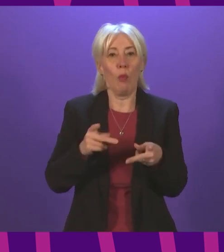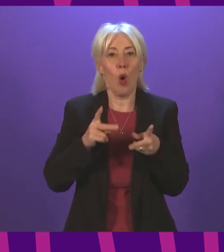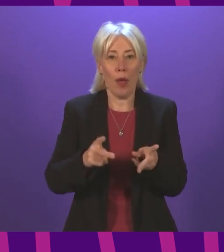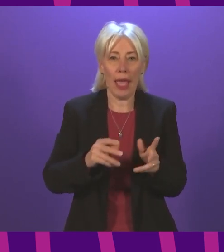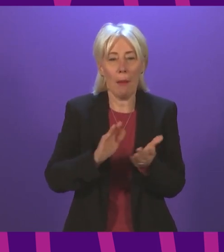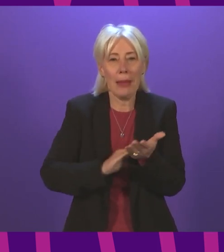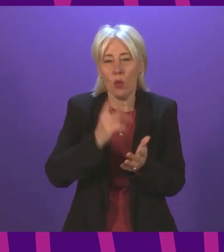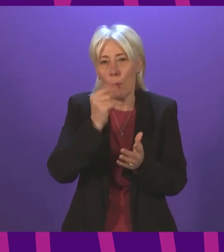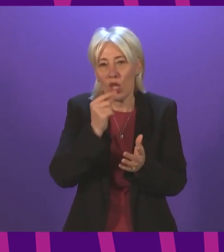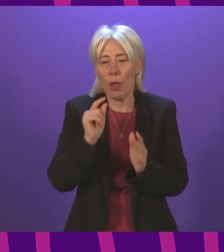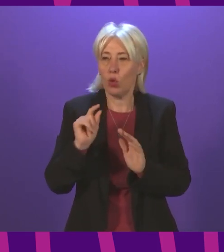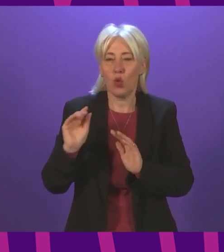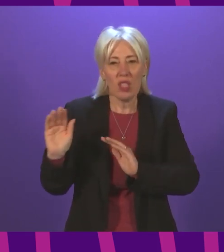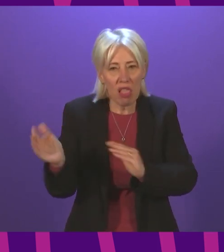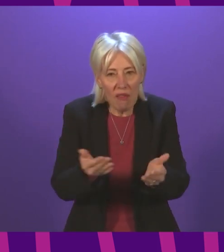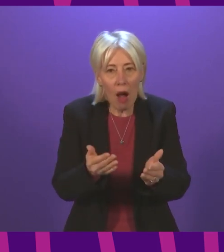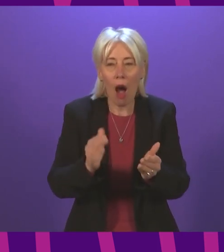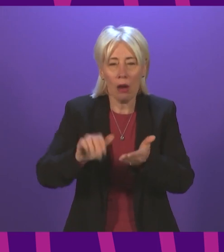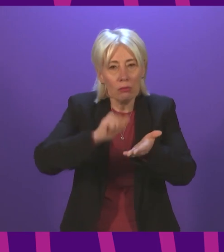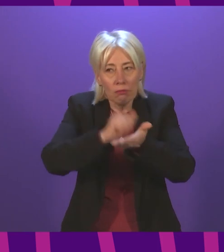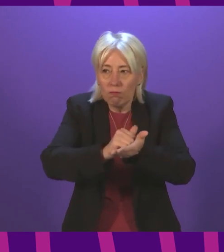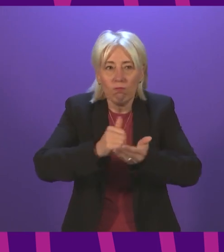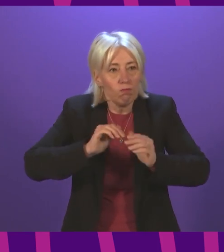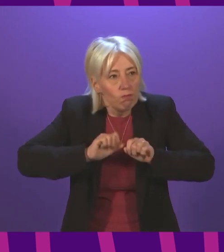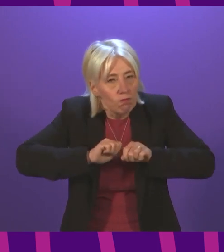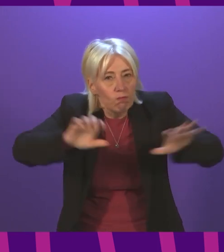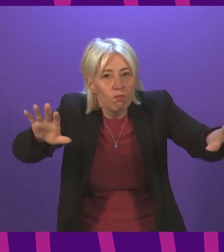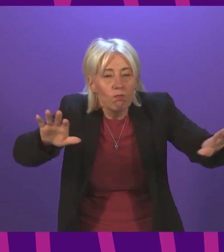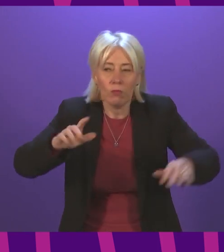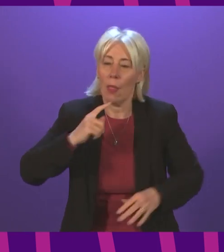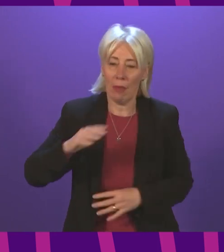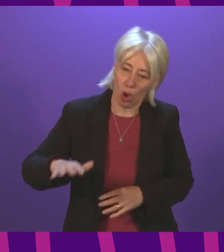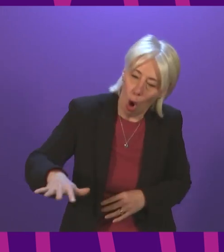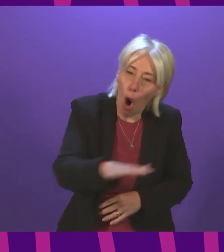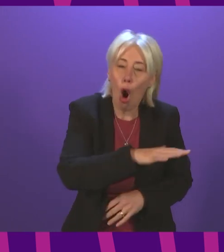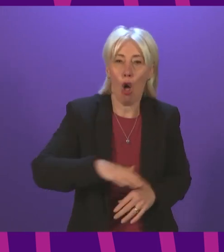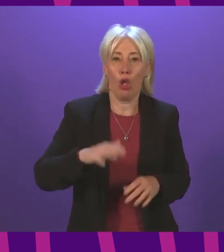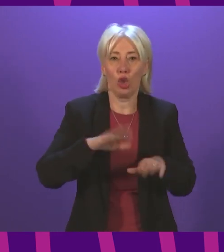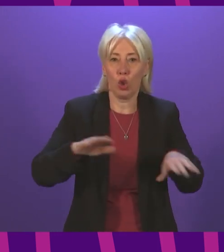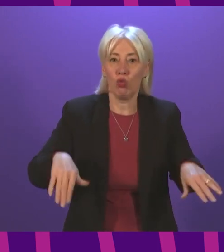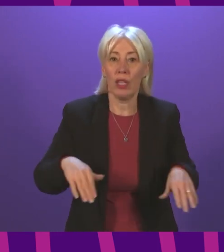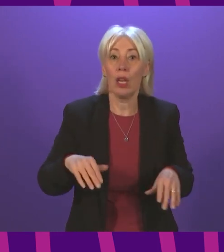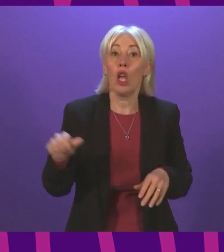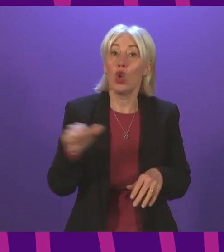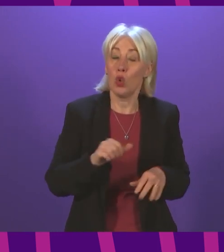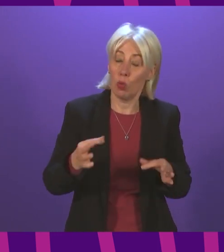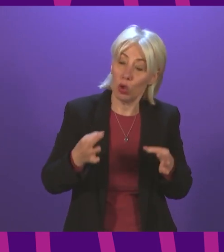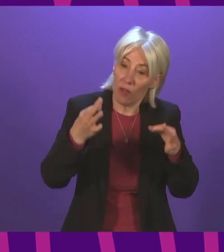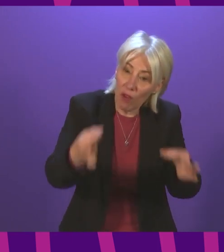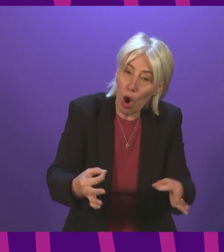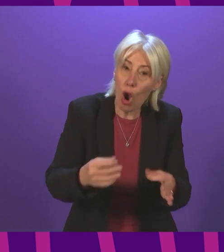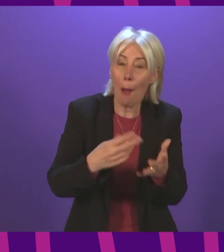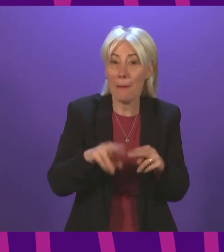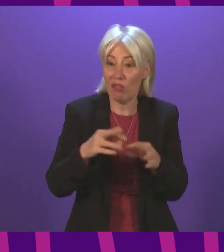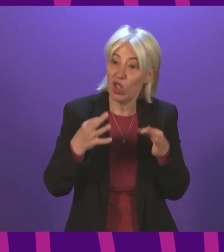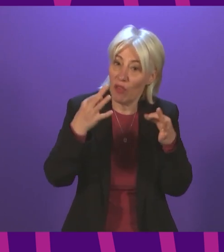it is deliverable, it is properly delivered, and all children, when we get to that implementation date, should they want to defer or should their parents want to defer,